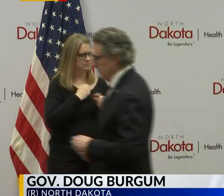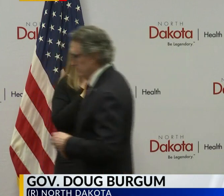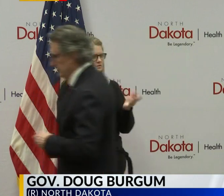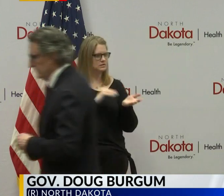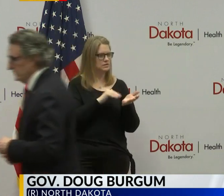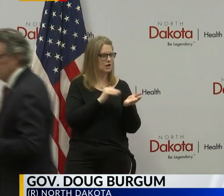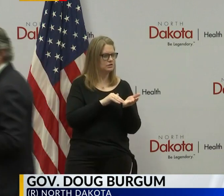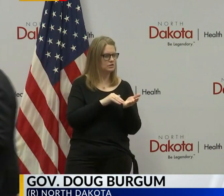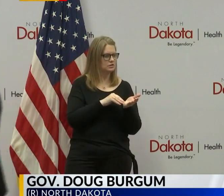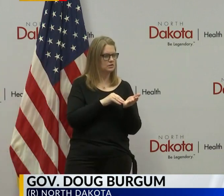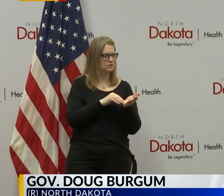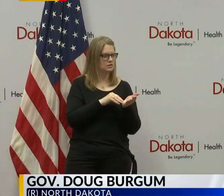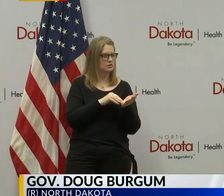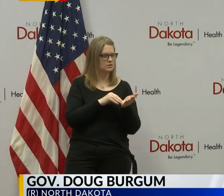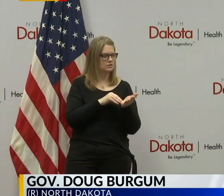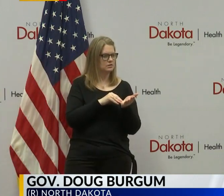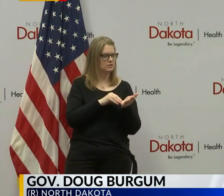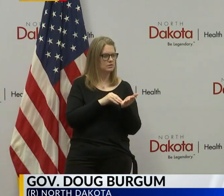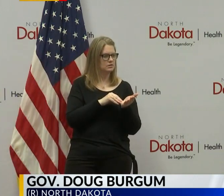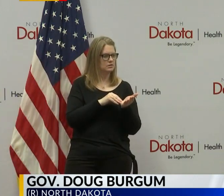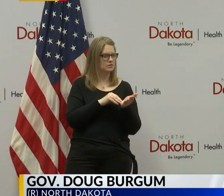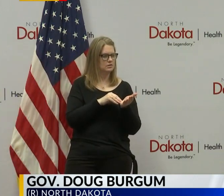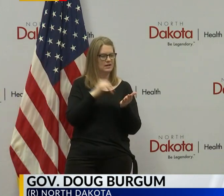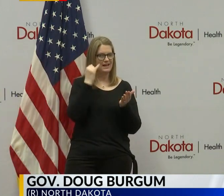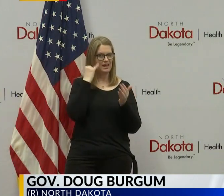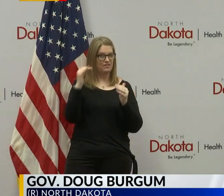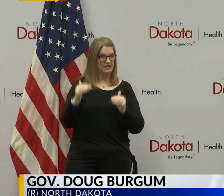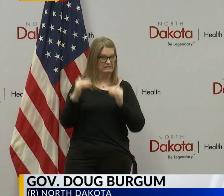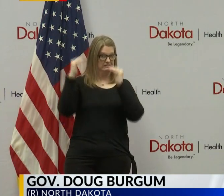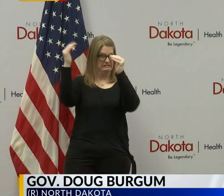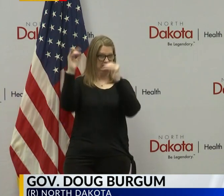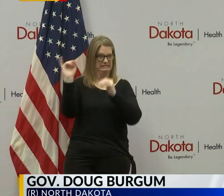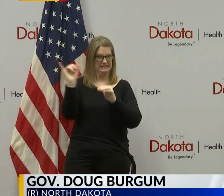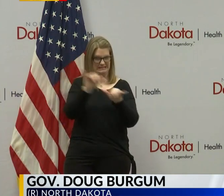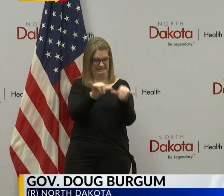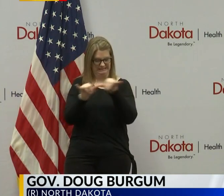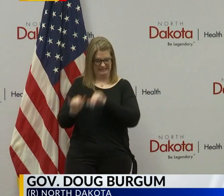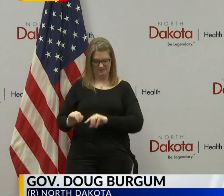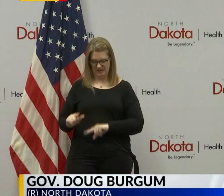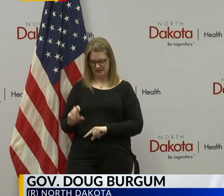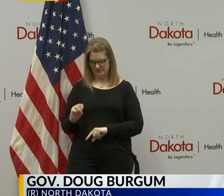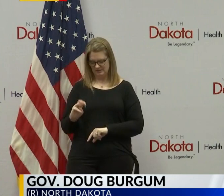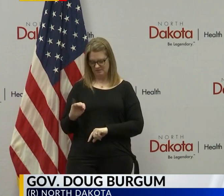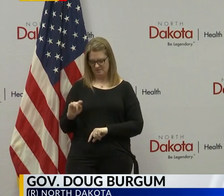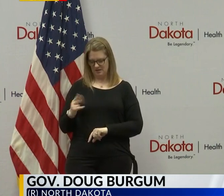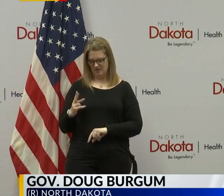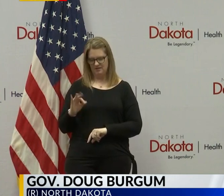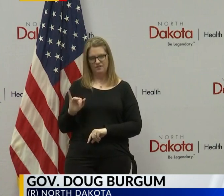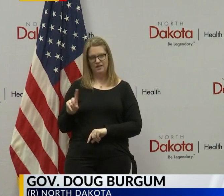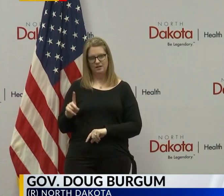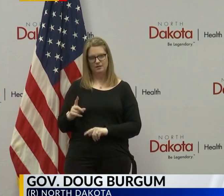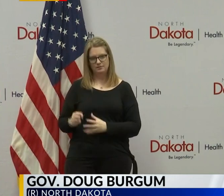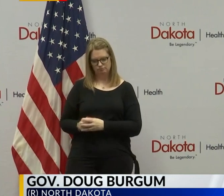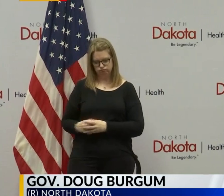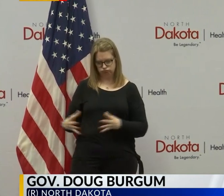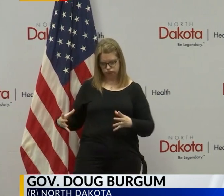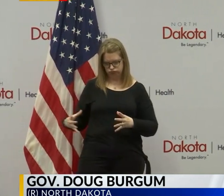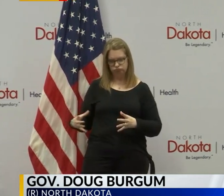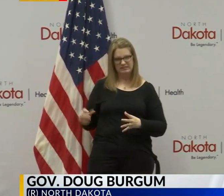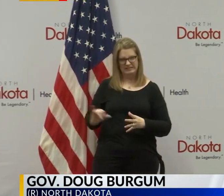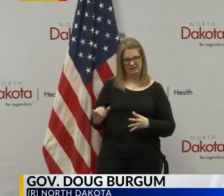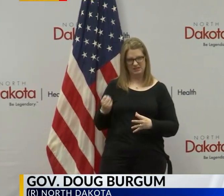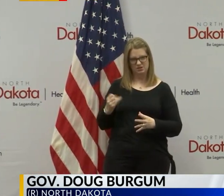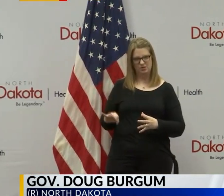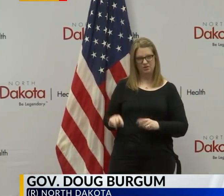Doctor, if this reaches the level of the outbreak at the Smithfield plant in Sioux Falls, does Grand Forks have the medical